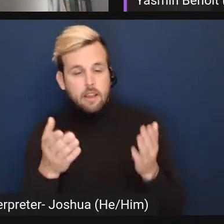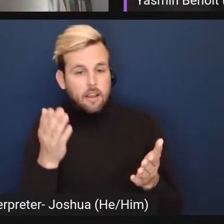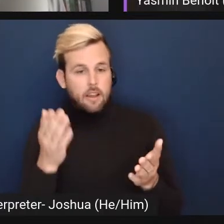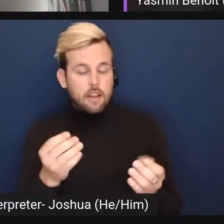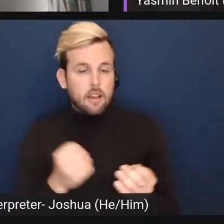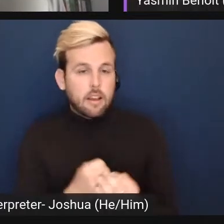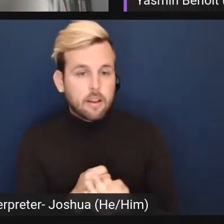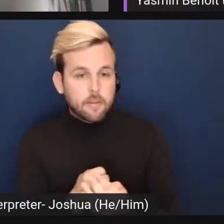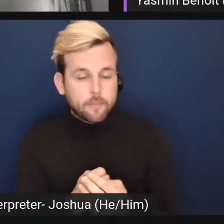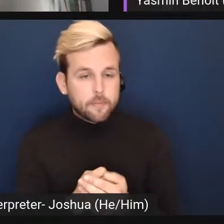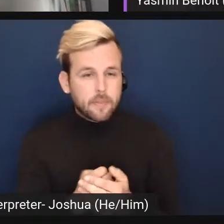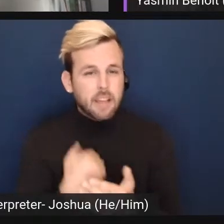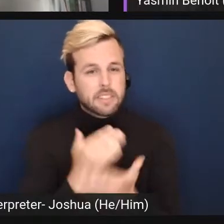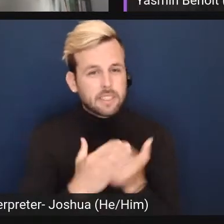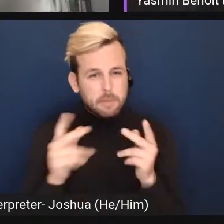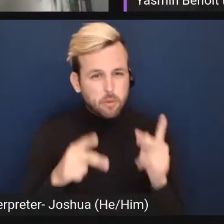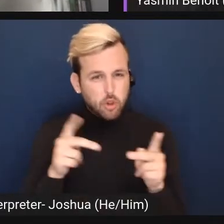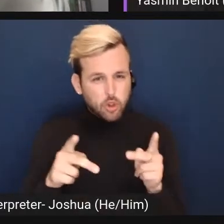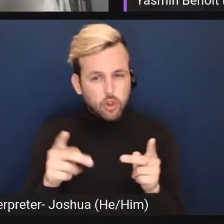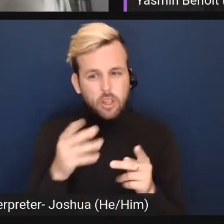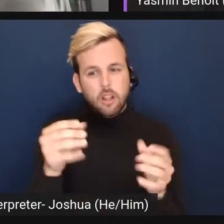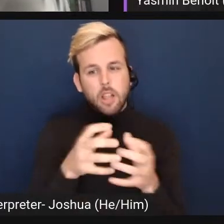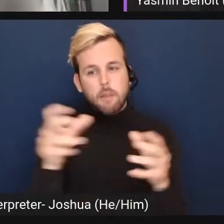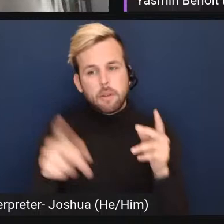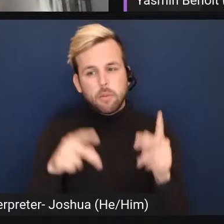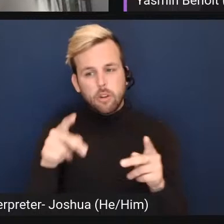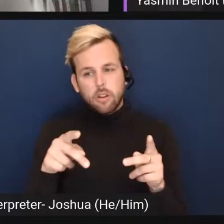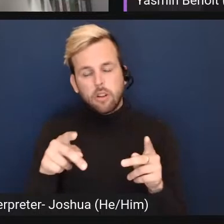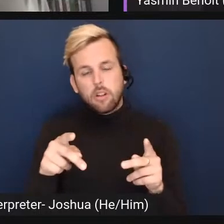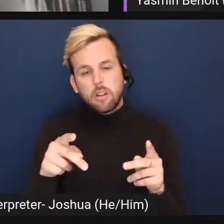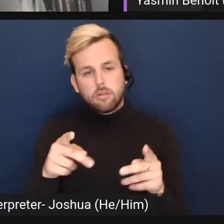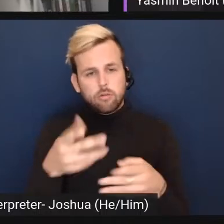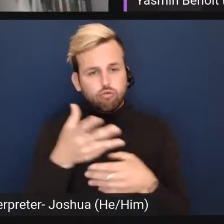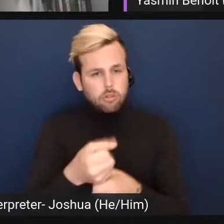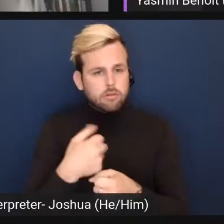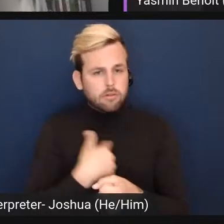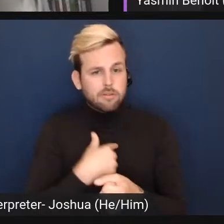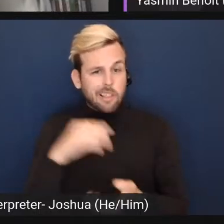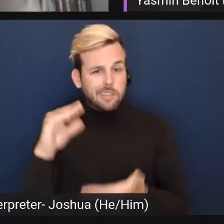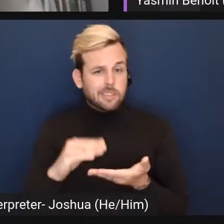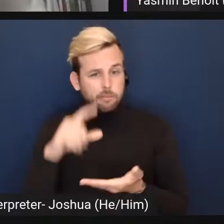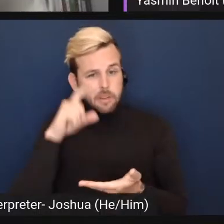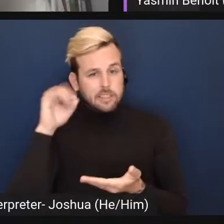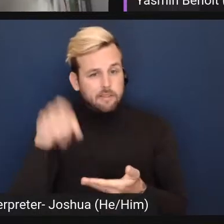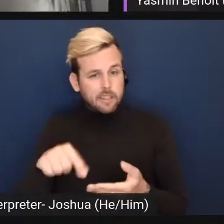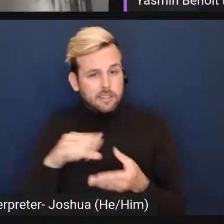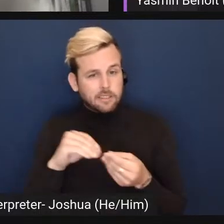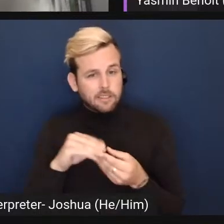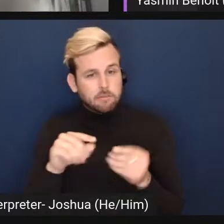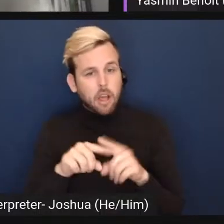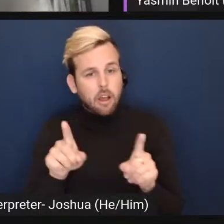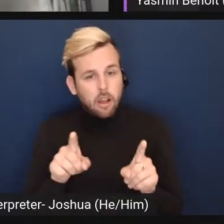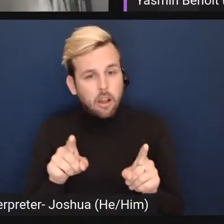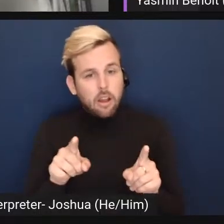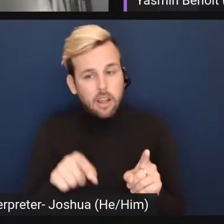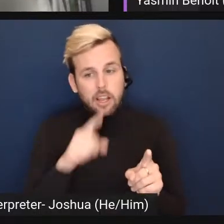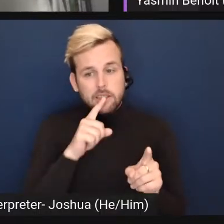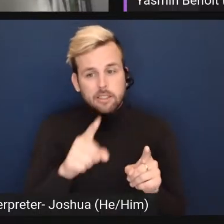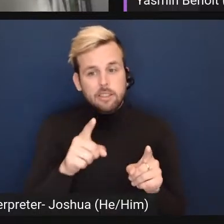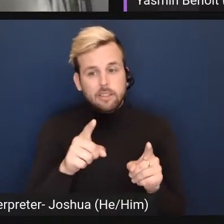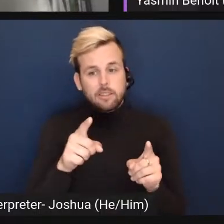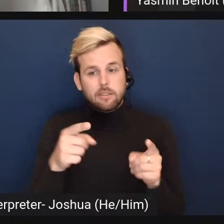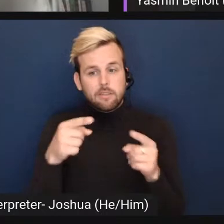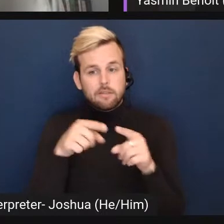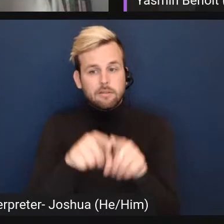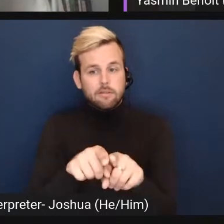there will be some people, and a lot of you, I'm sure, are listening, who will trust us less because of this, and it is in alignment